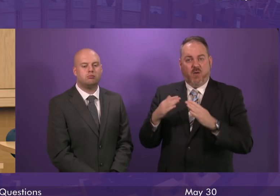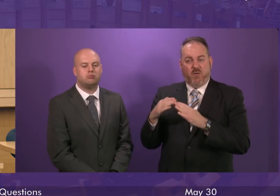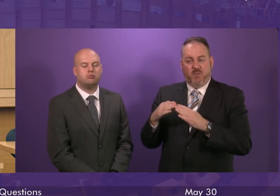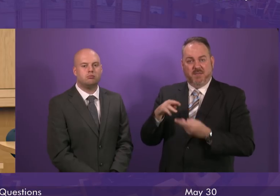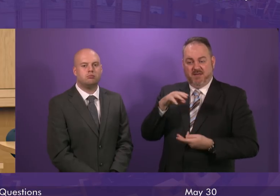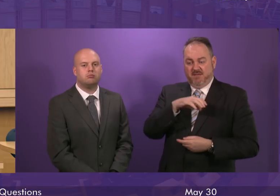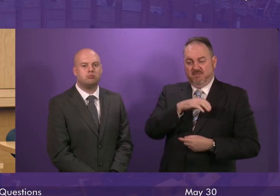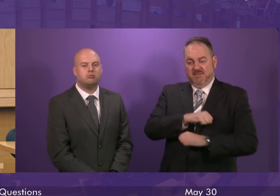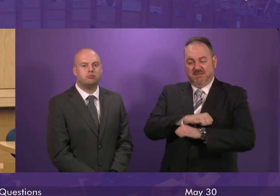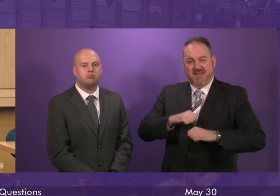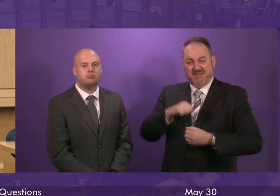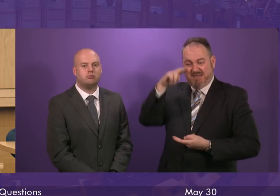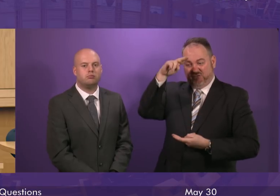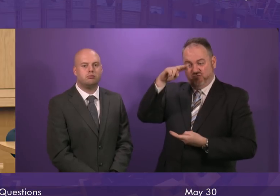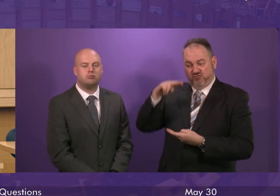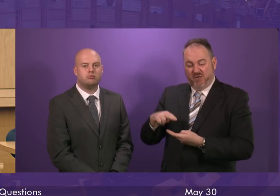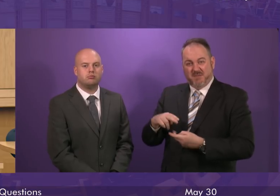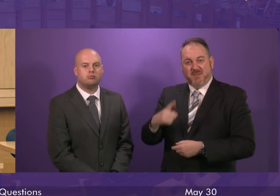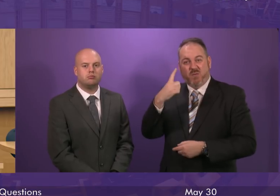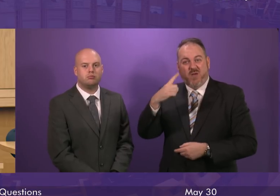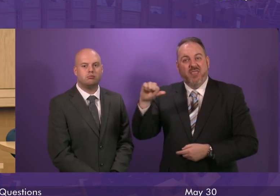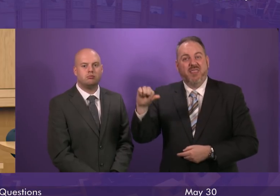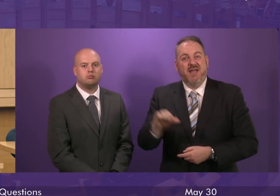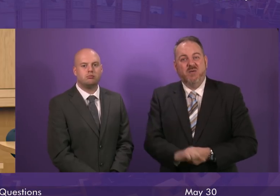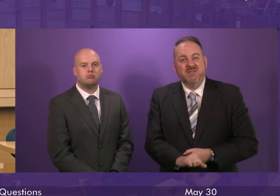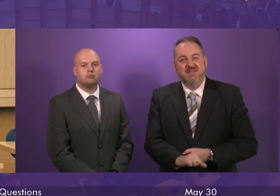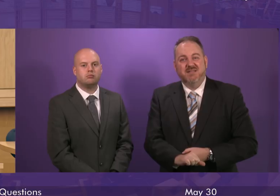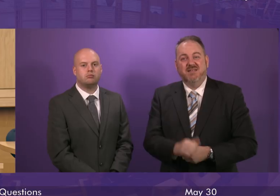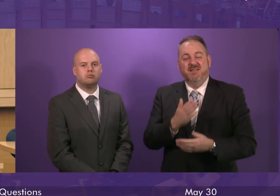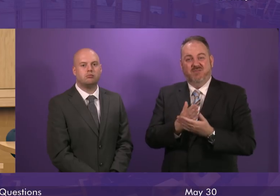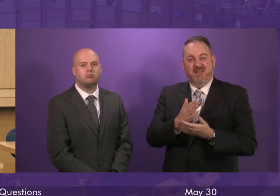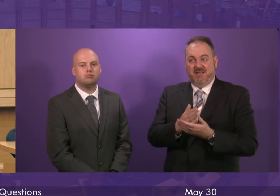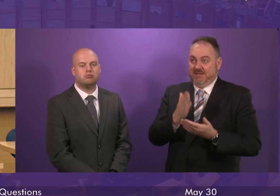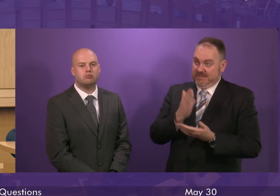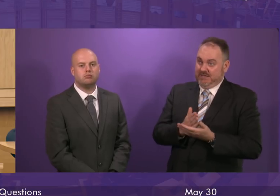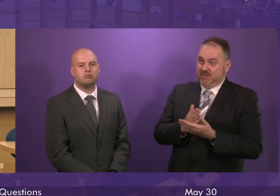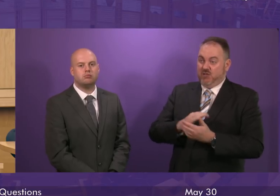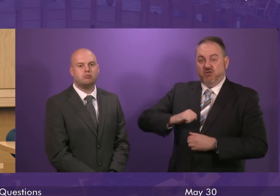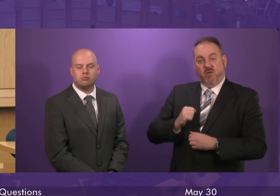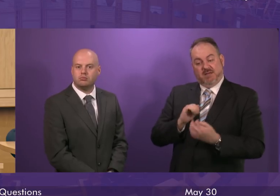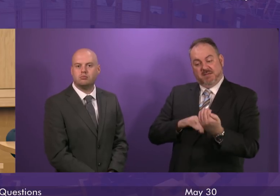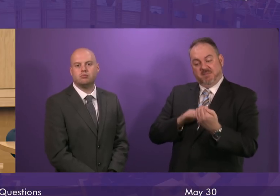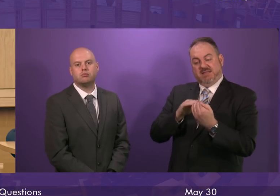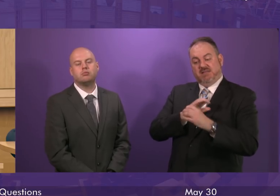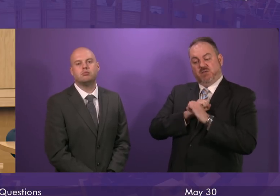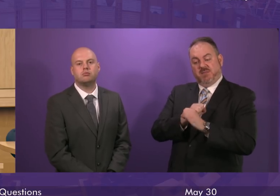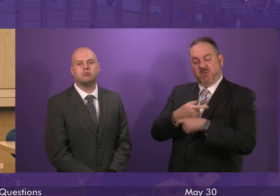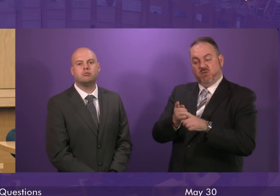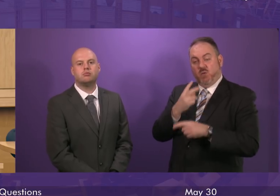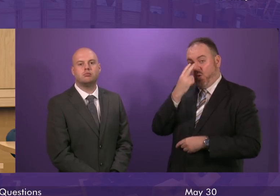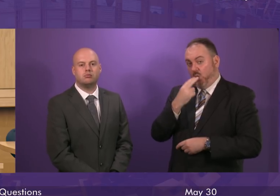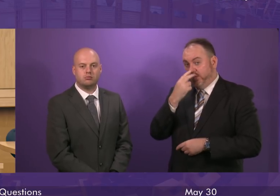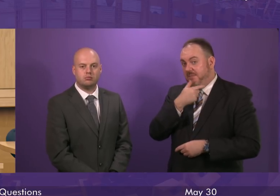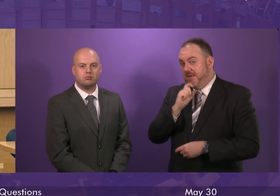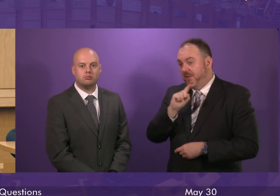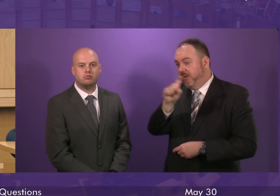dropped by over 1,000. This independent report is titled Is Scotland Meeting Its Commitment to Older People? The